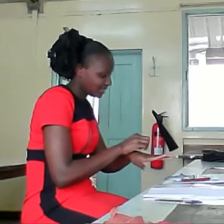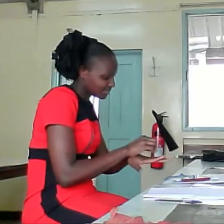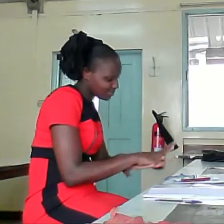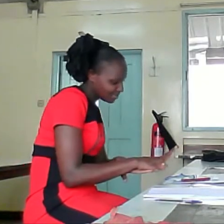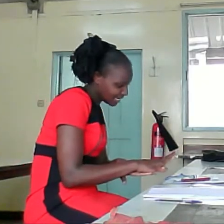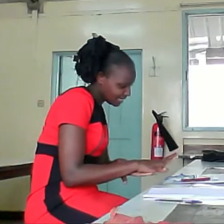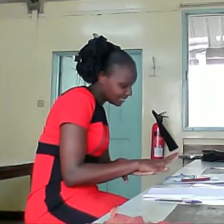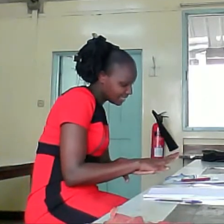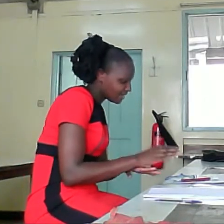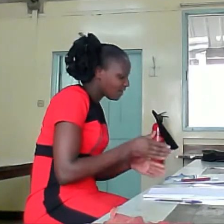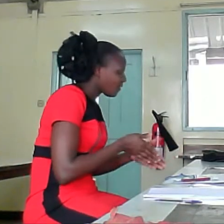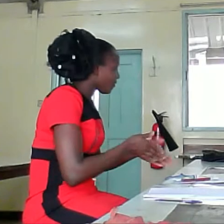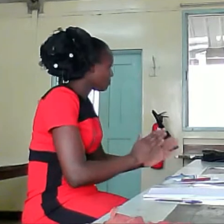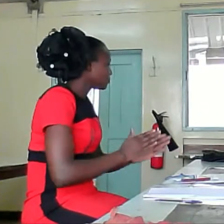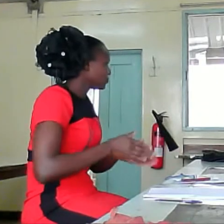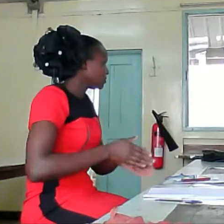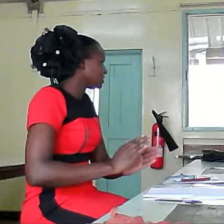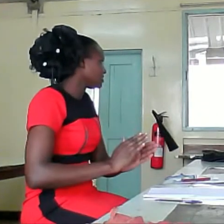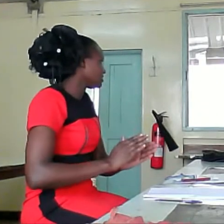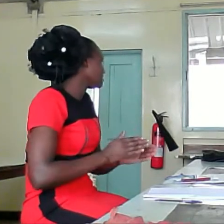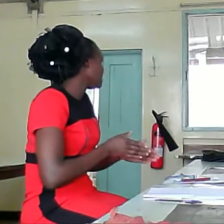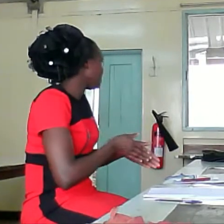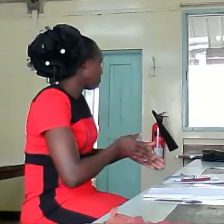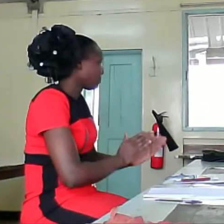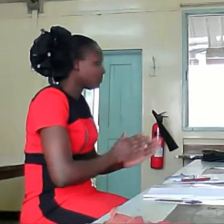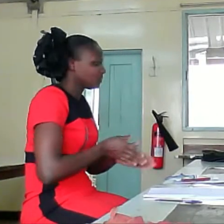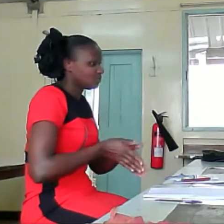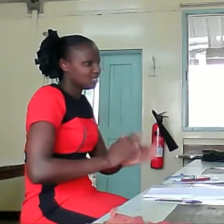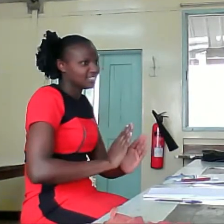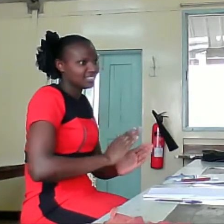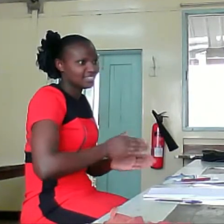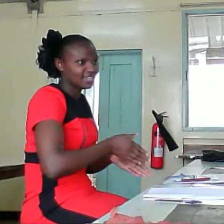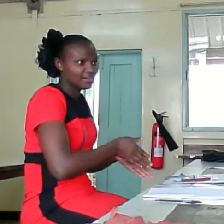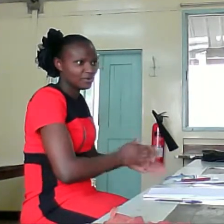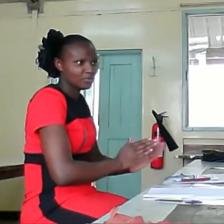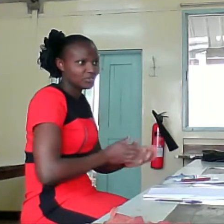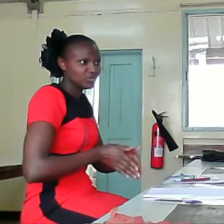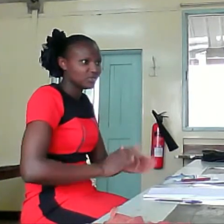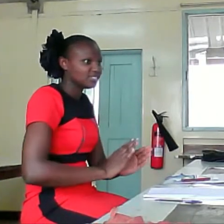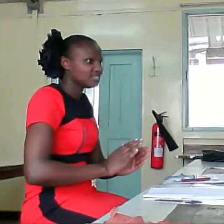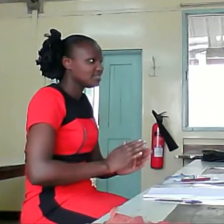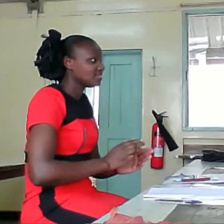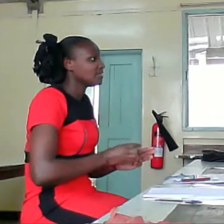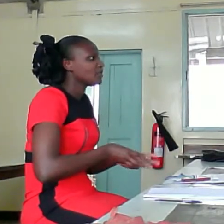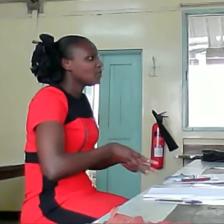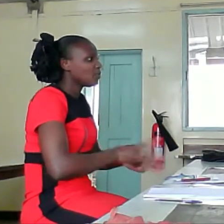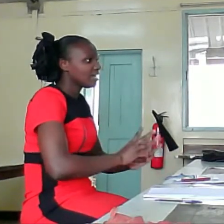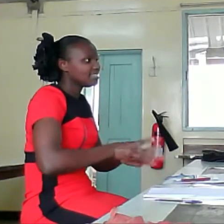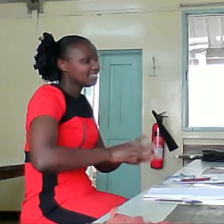Spread. Opportunity. Opportunity. Opportunity. Opportunity. Ways.